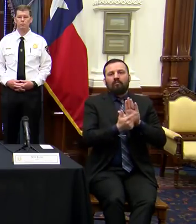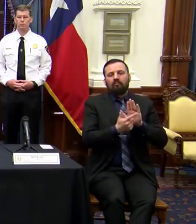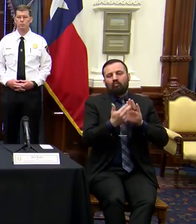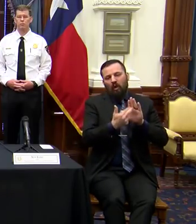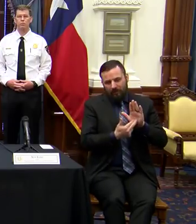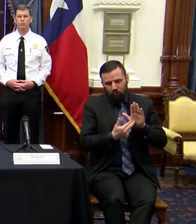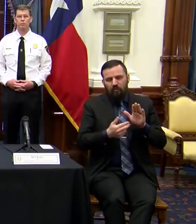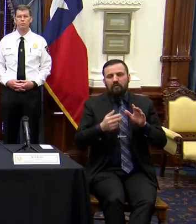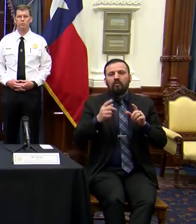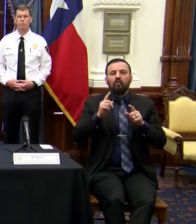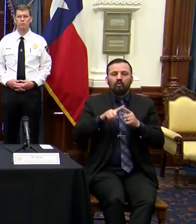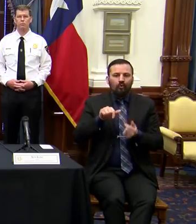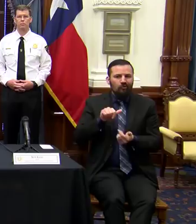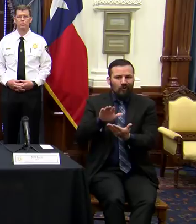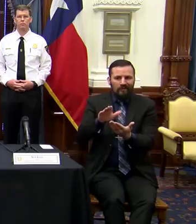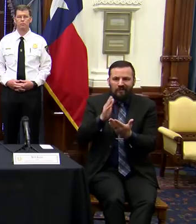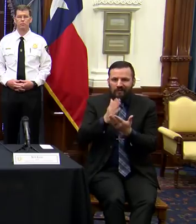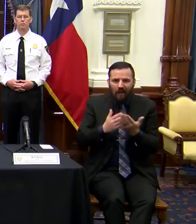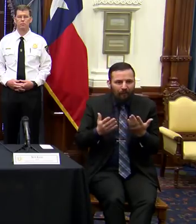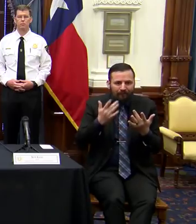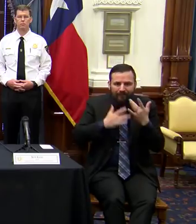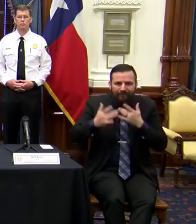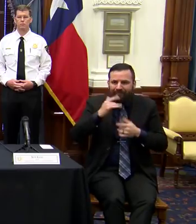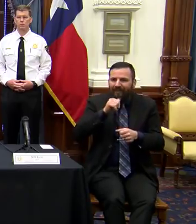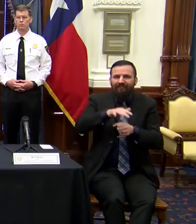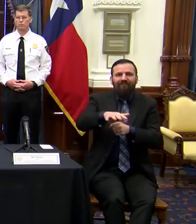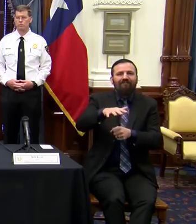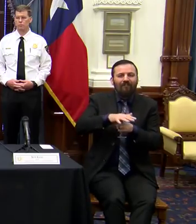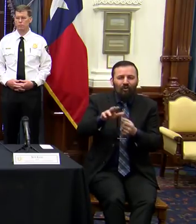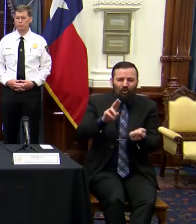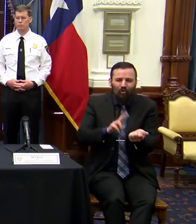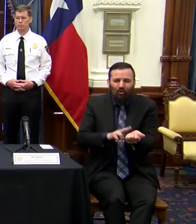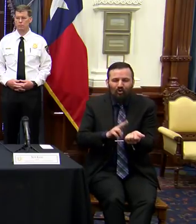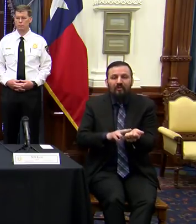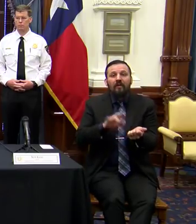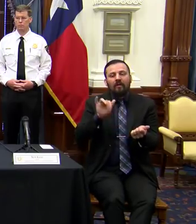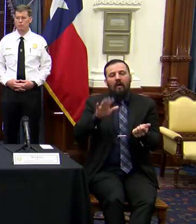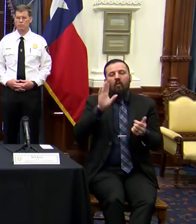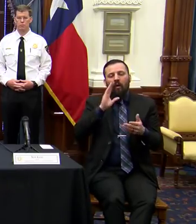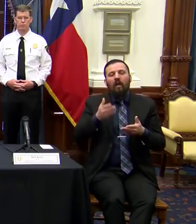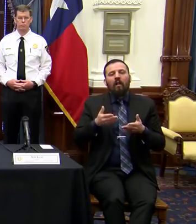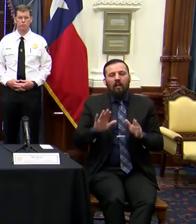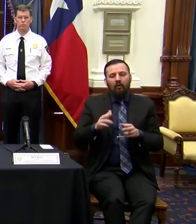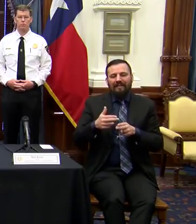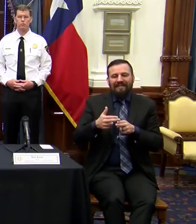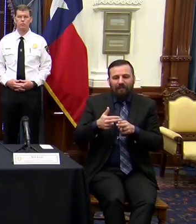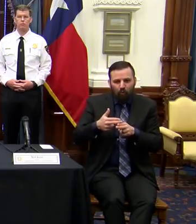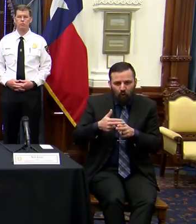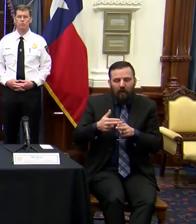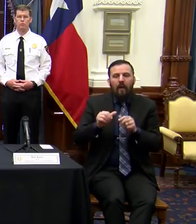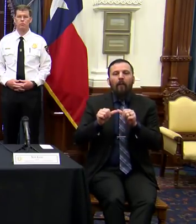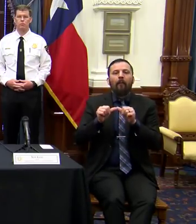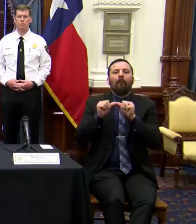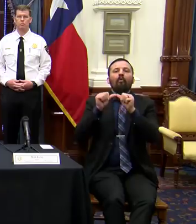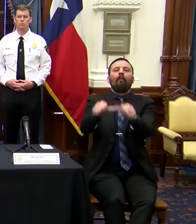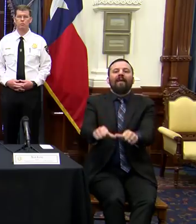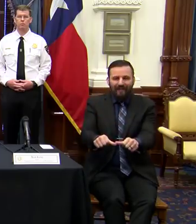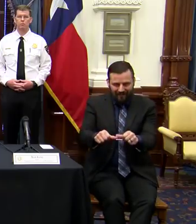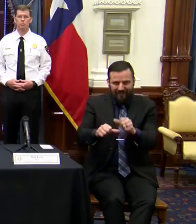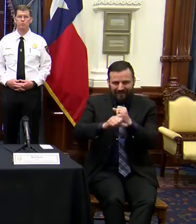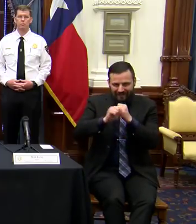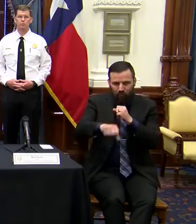potential shortages of nurses. This will allow temporary permit extensions to practice